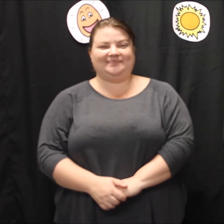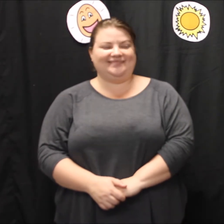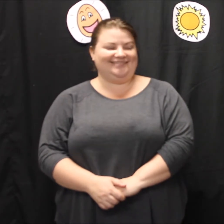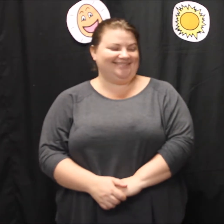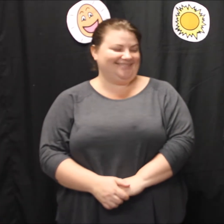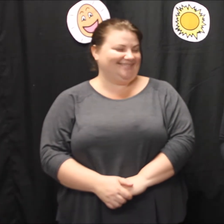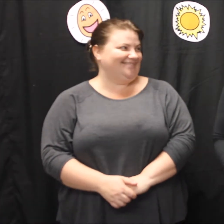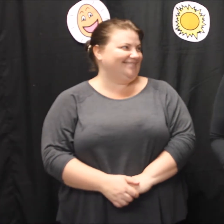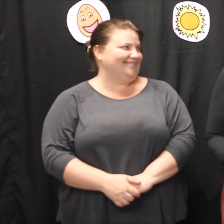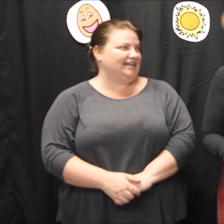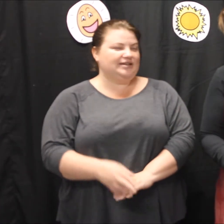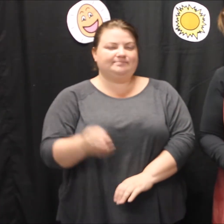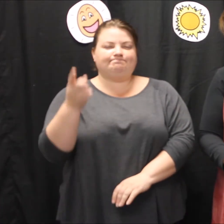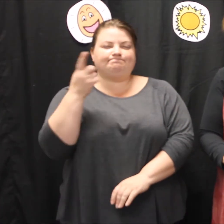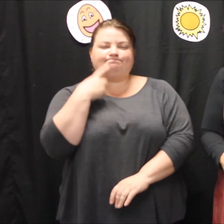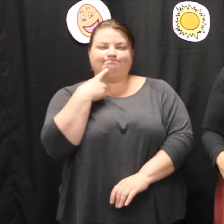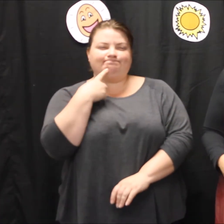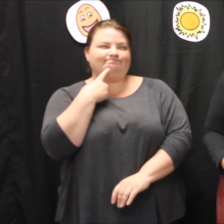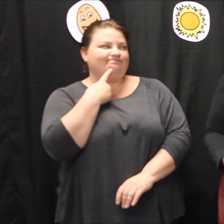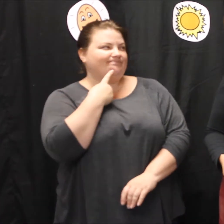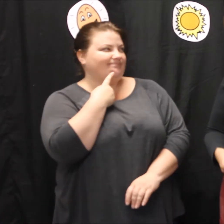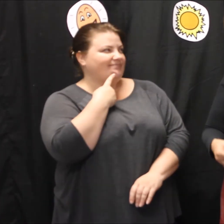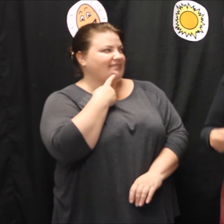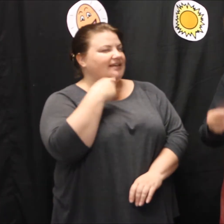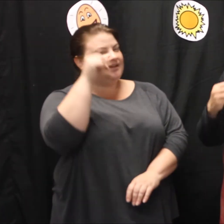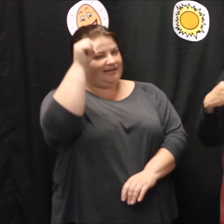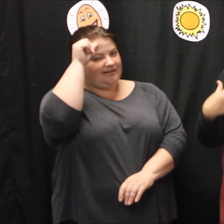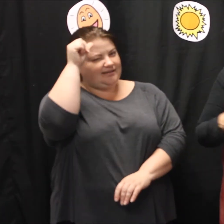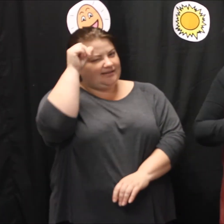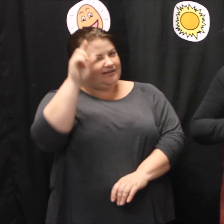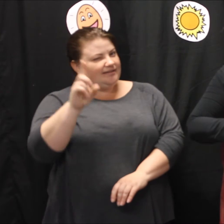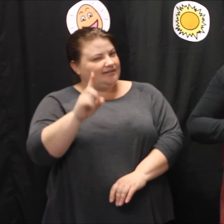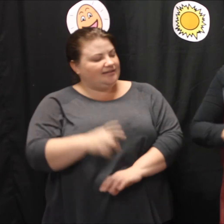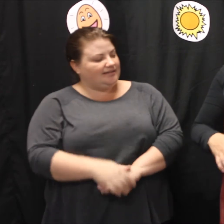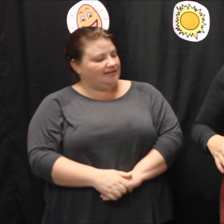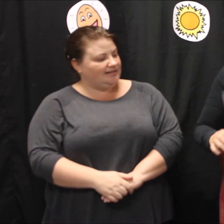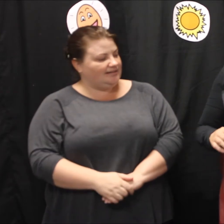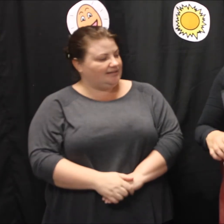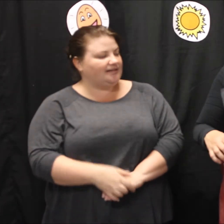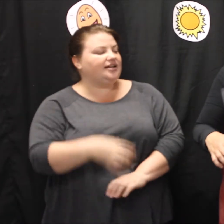Hmm. You know what? I've got more to say.